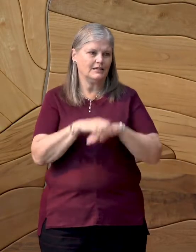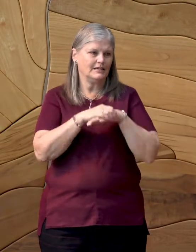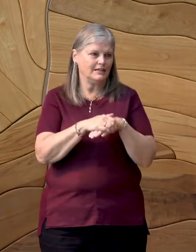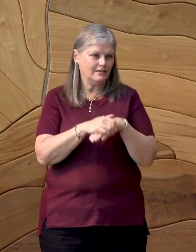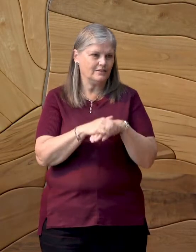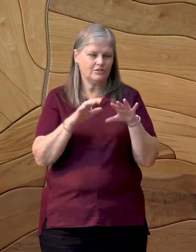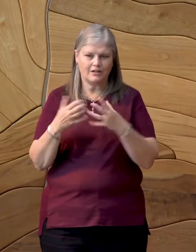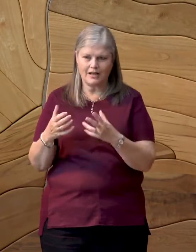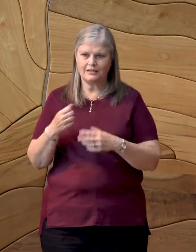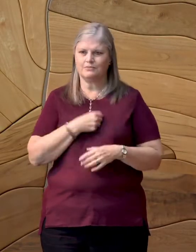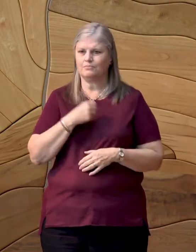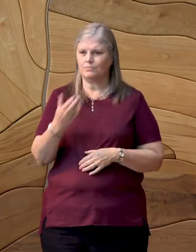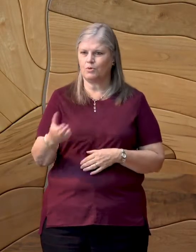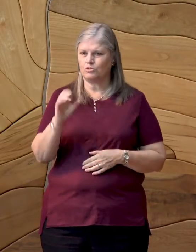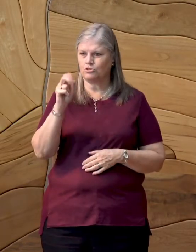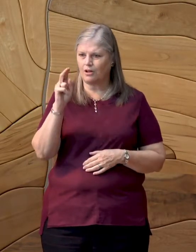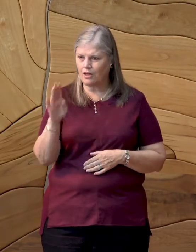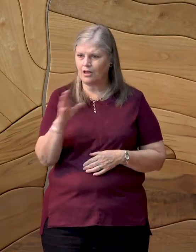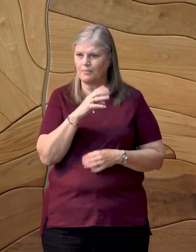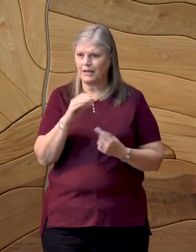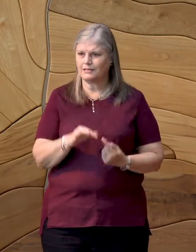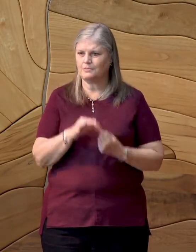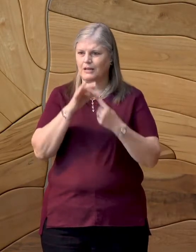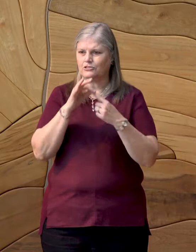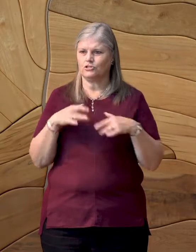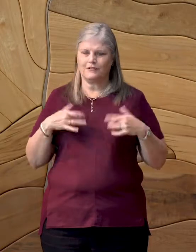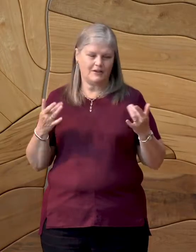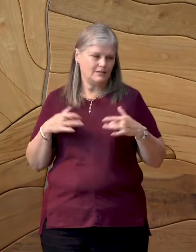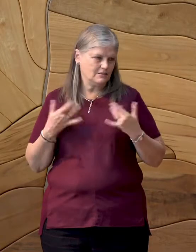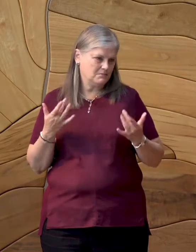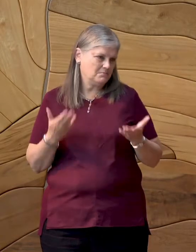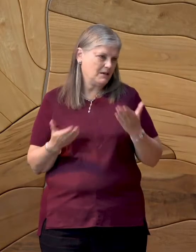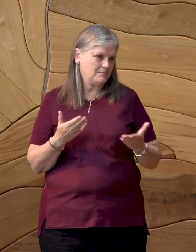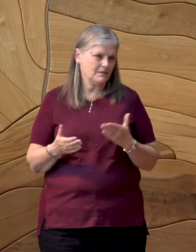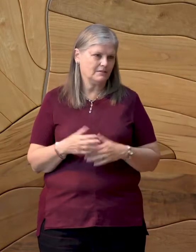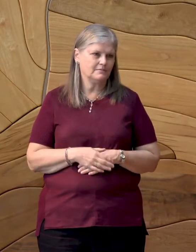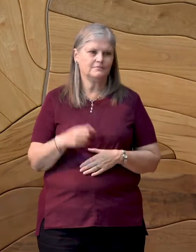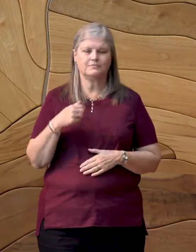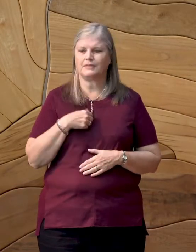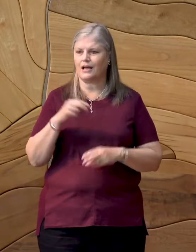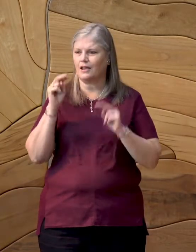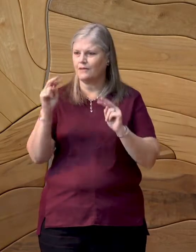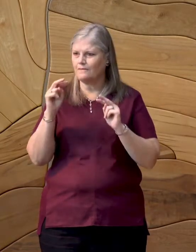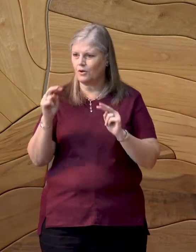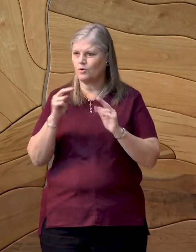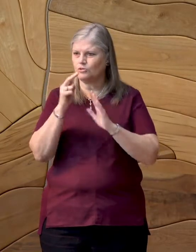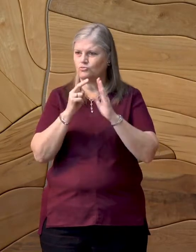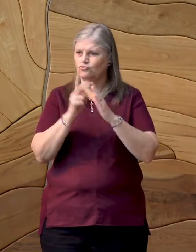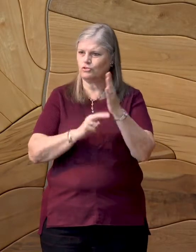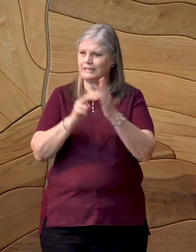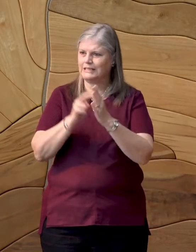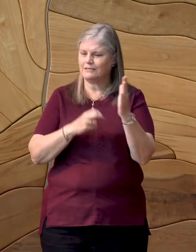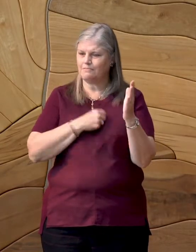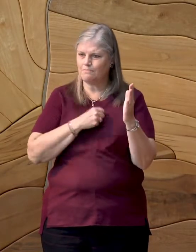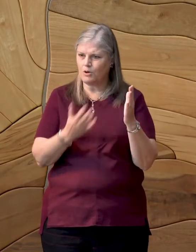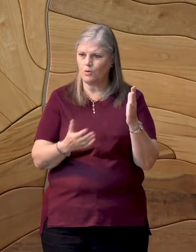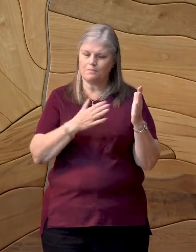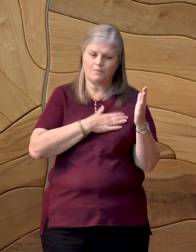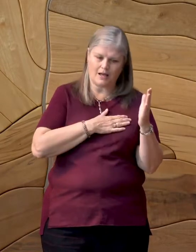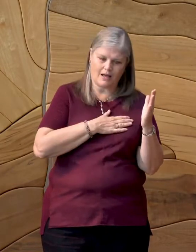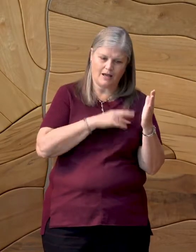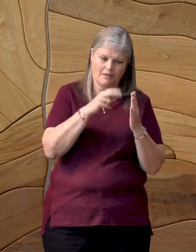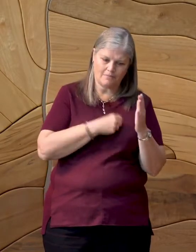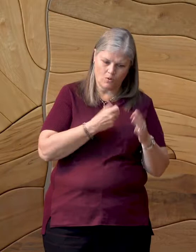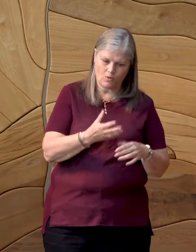classes, poetry clubs, and special events, perhaps. I look forward to reading poems, mine and